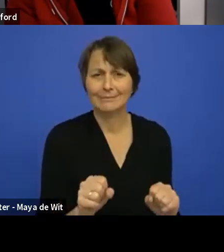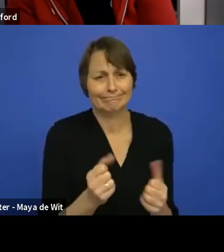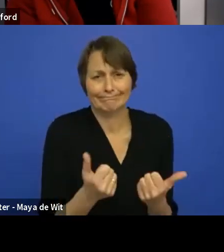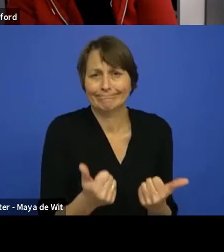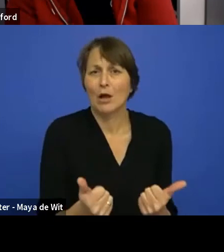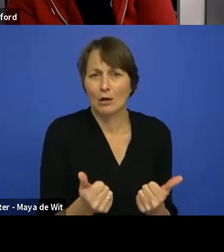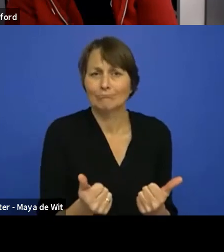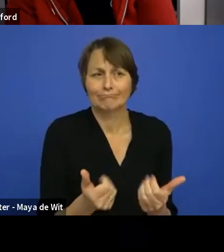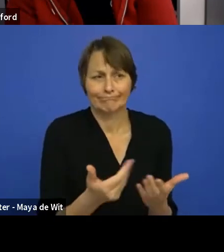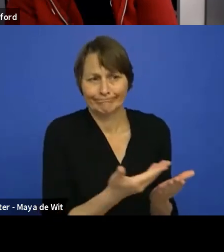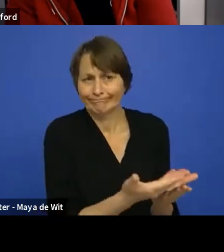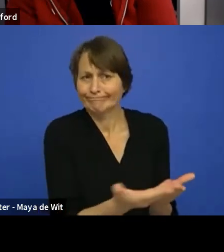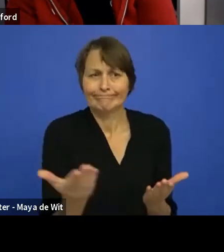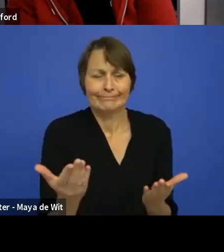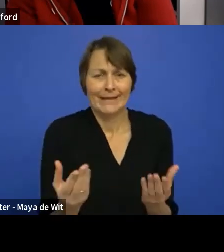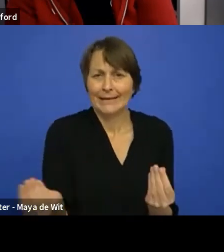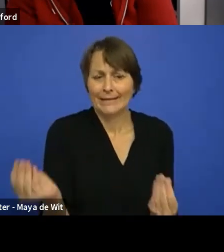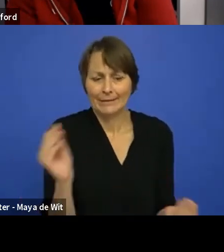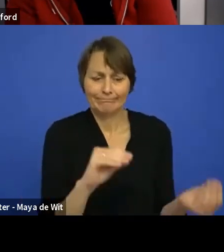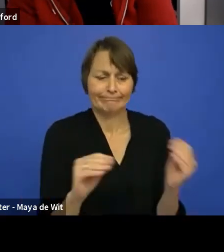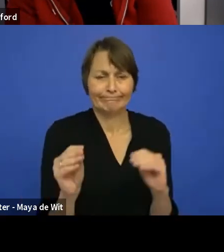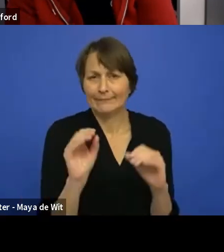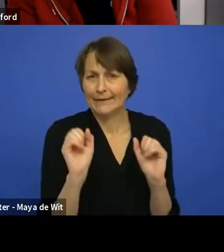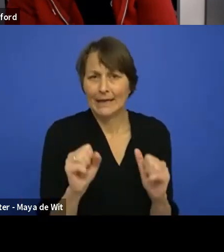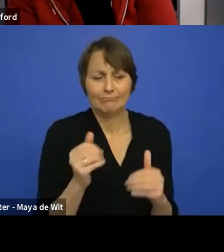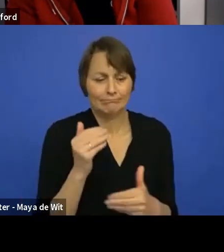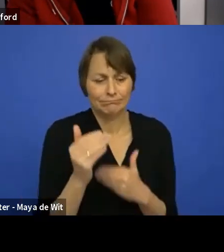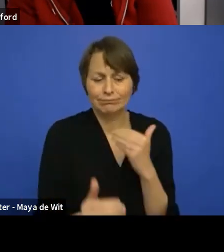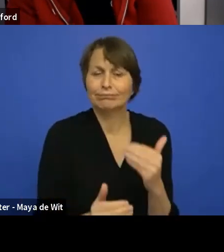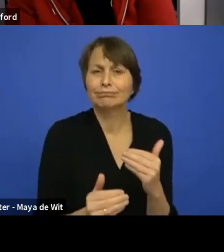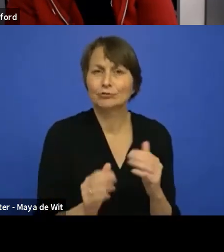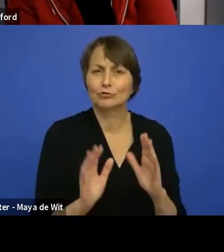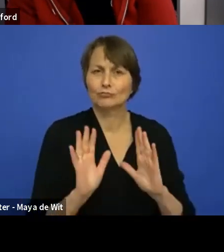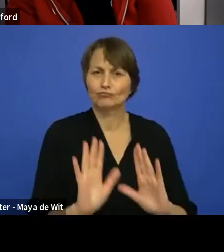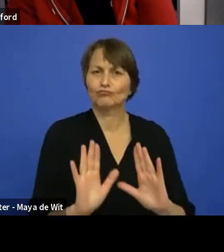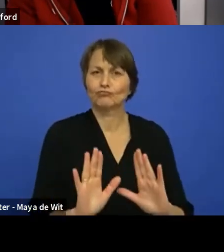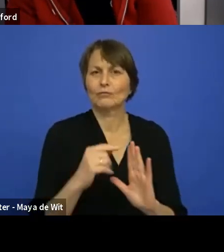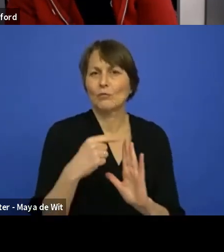doing MPM install and you're good. It's a standalone front end project and it, it works pretty well.